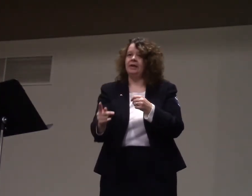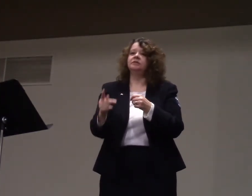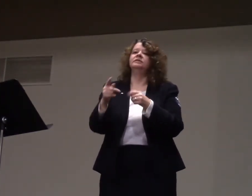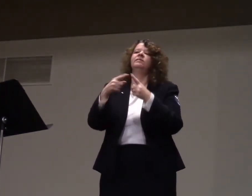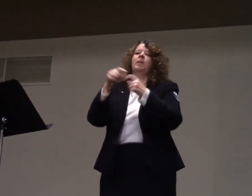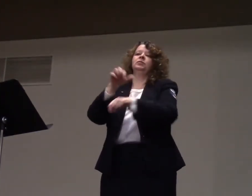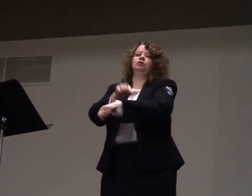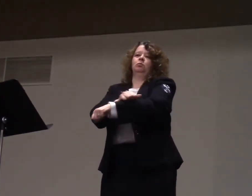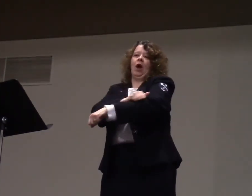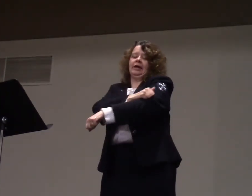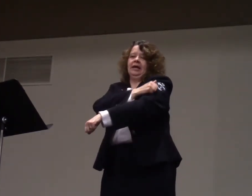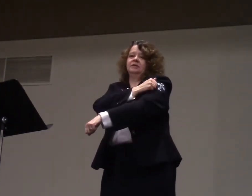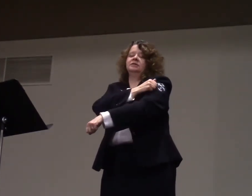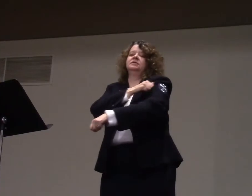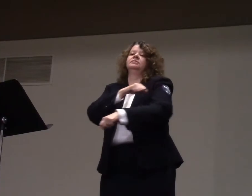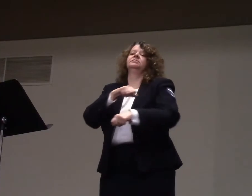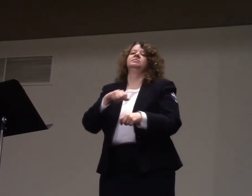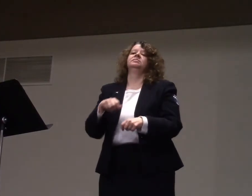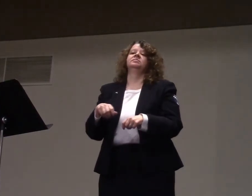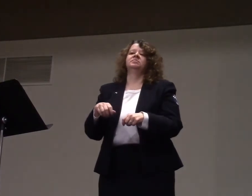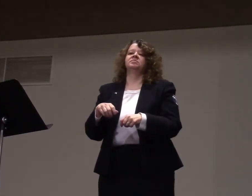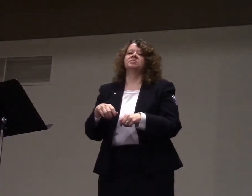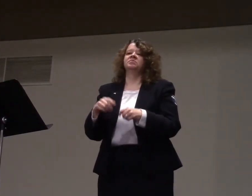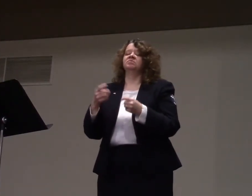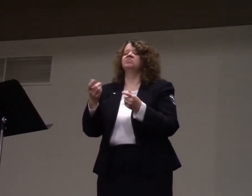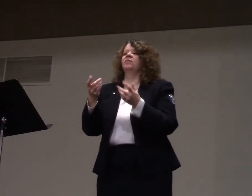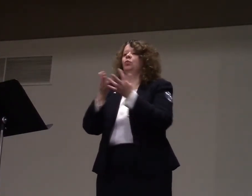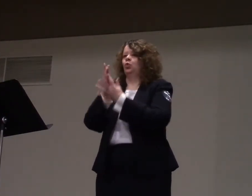Every Thursday, I teach on a mission for you that I will take.